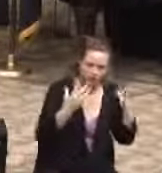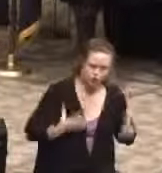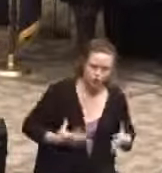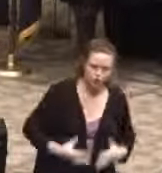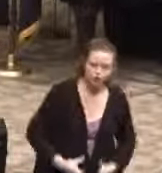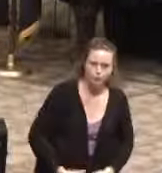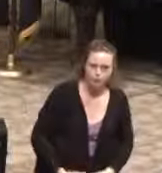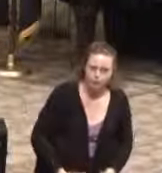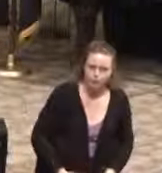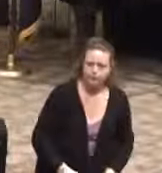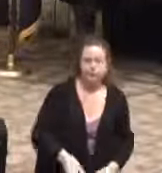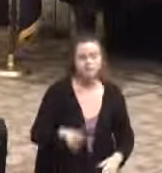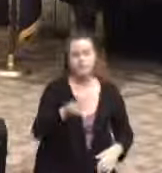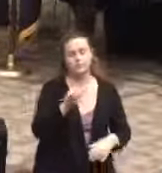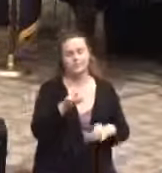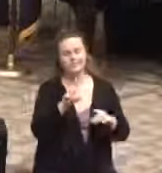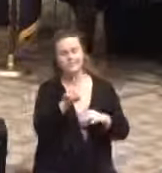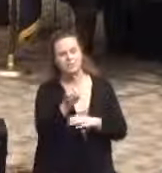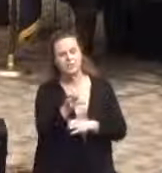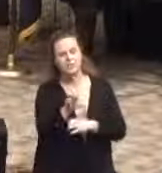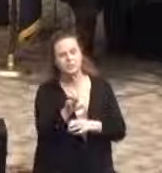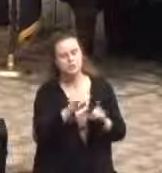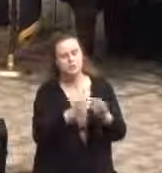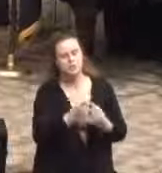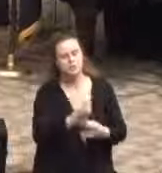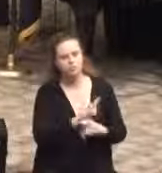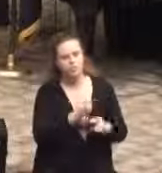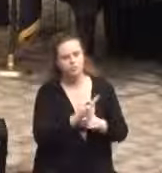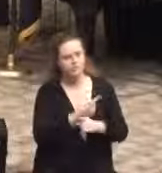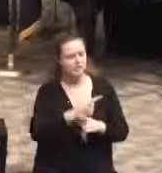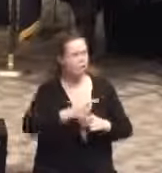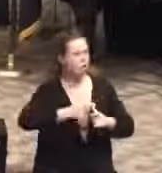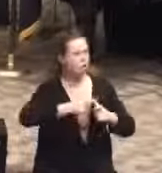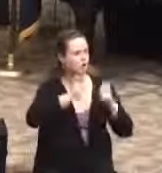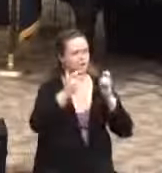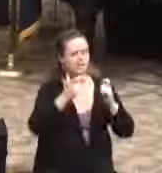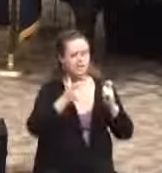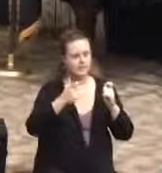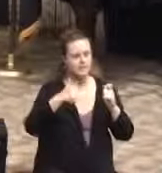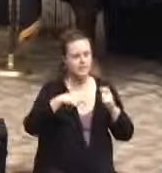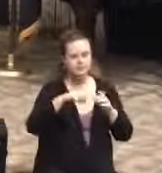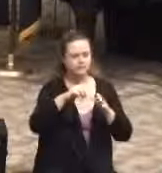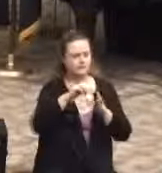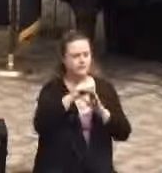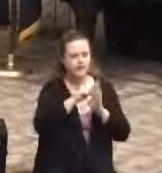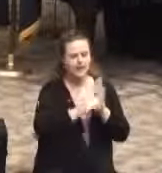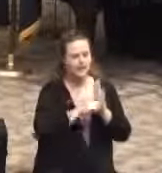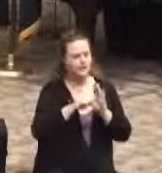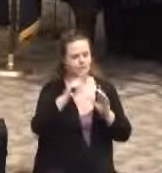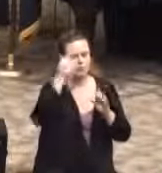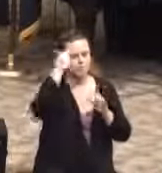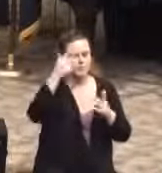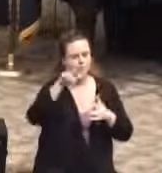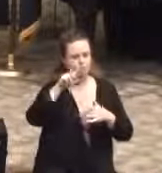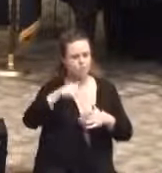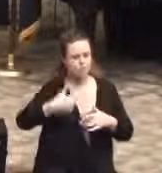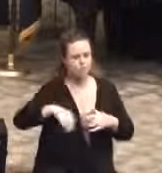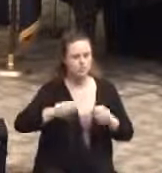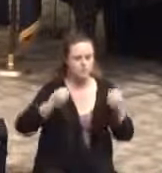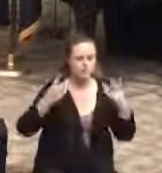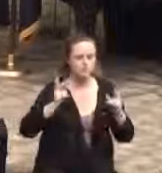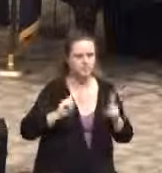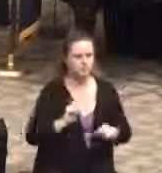The Vermont DOC is one of the largest departments in Vermont state government. And you're entering a department at a great time right now. We're seeing many